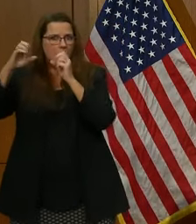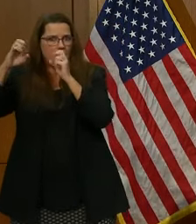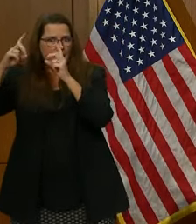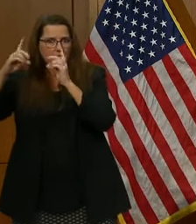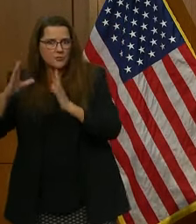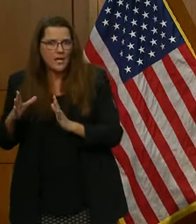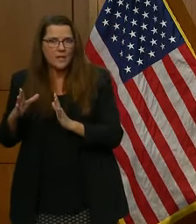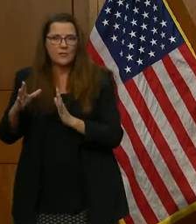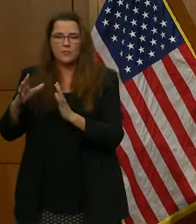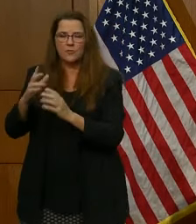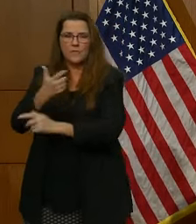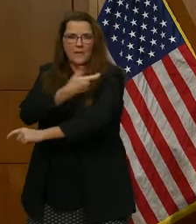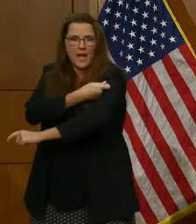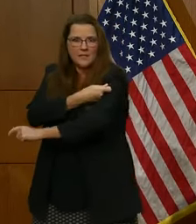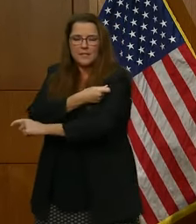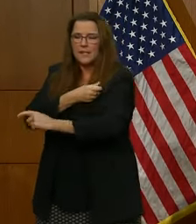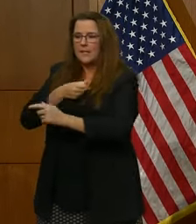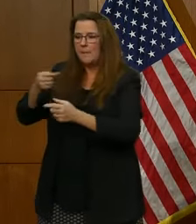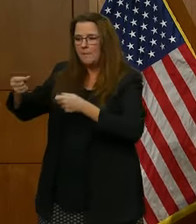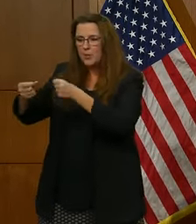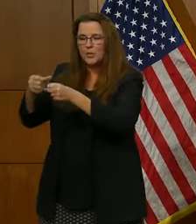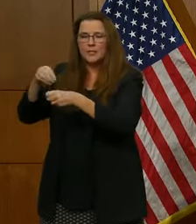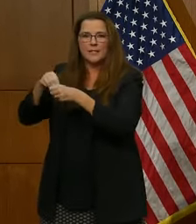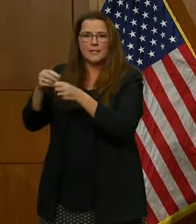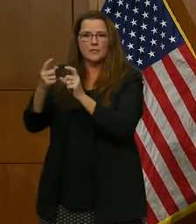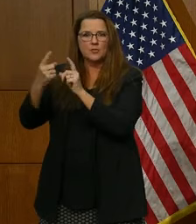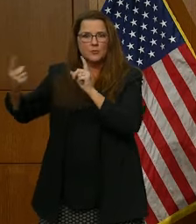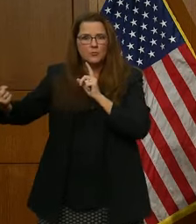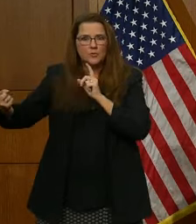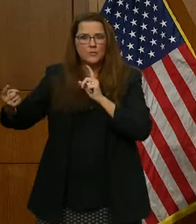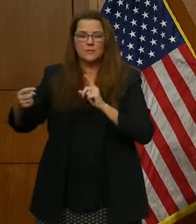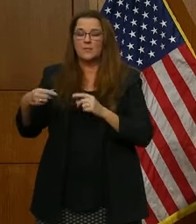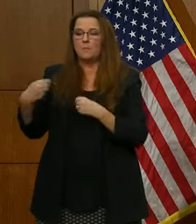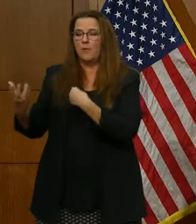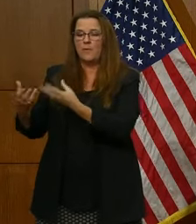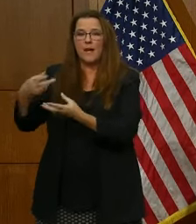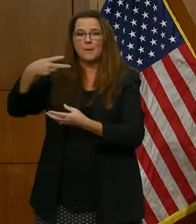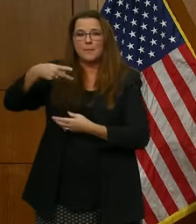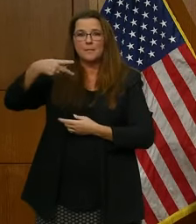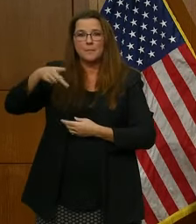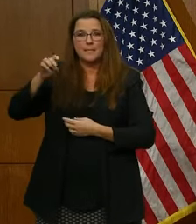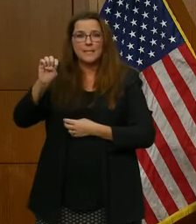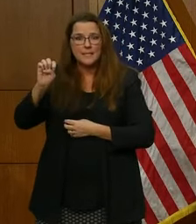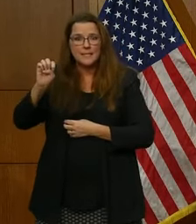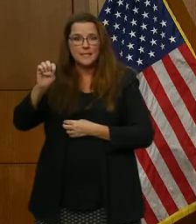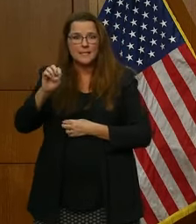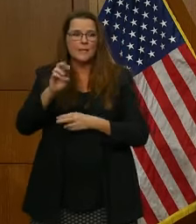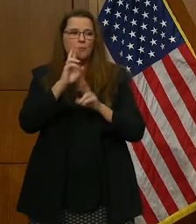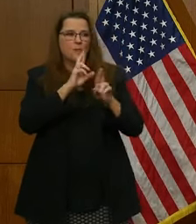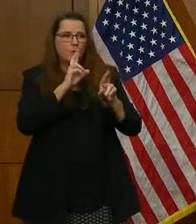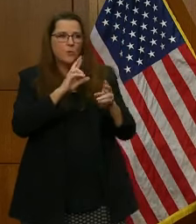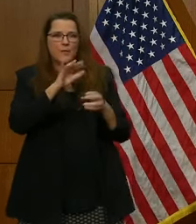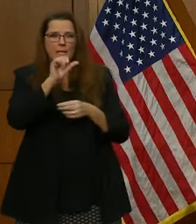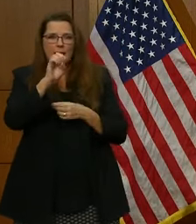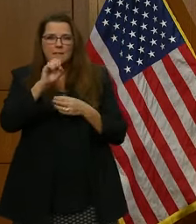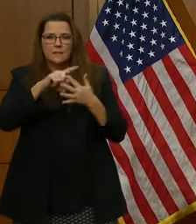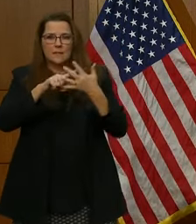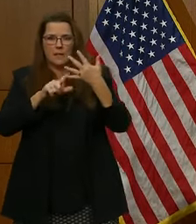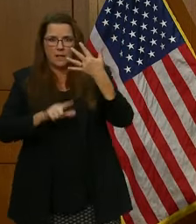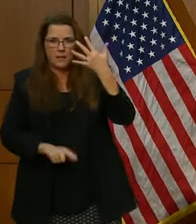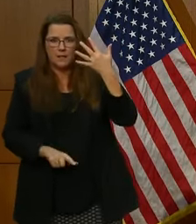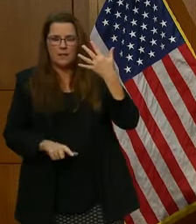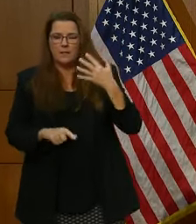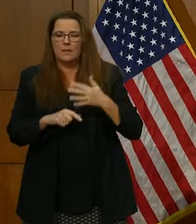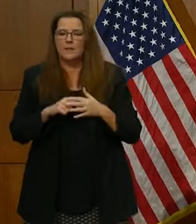in the necessary processes for social distancing, PPE, reporting of cases, and so on. And everyone